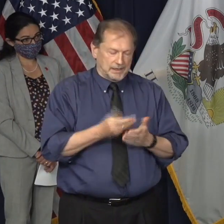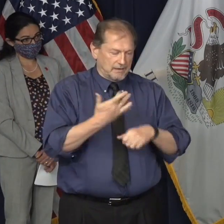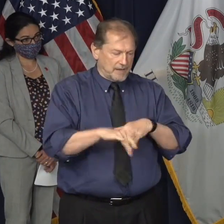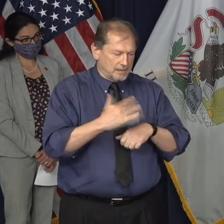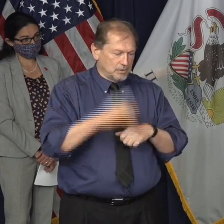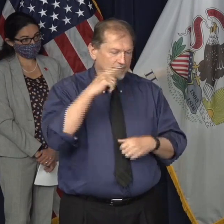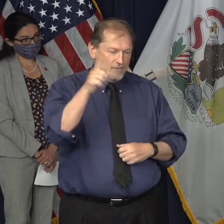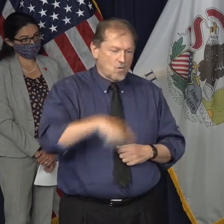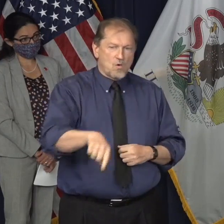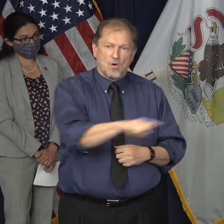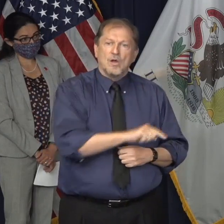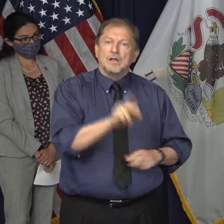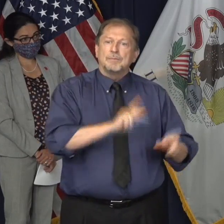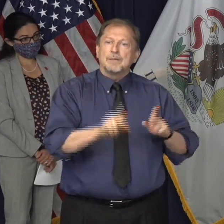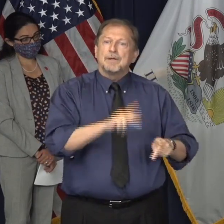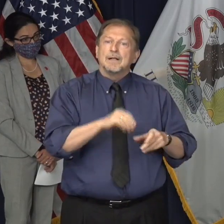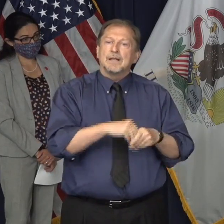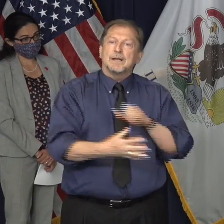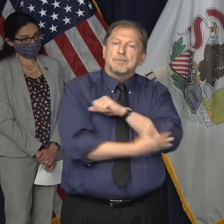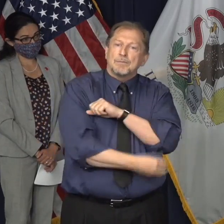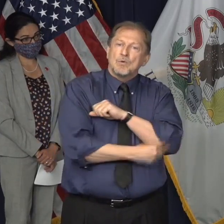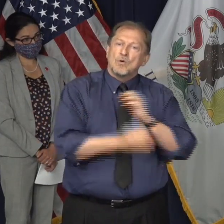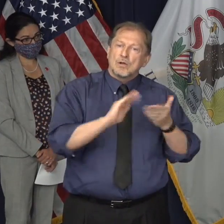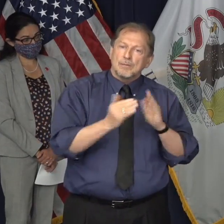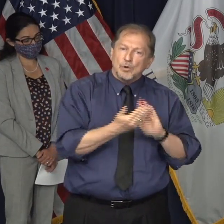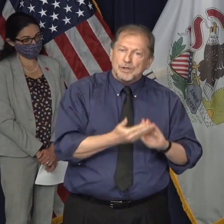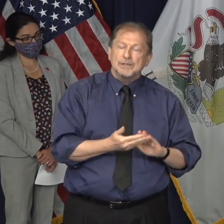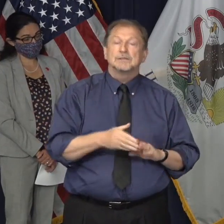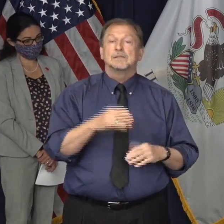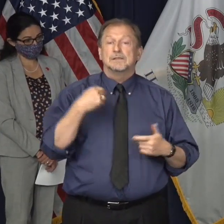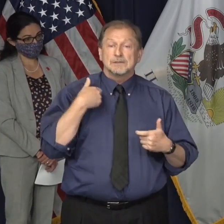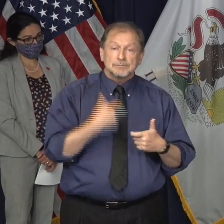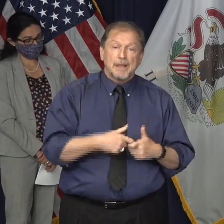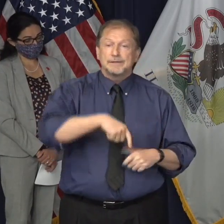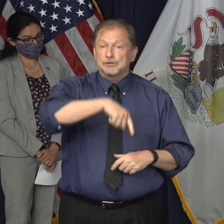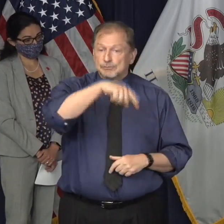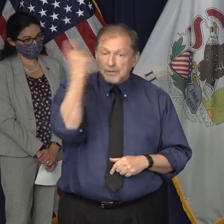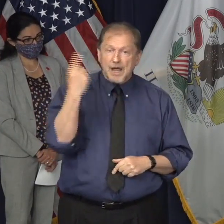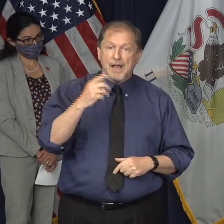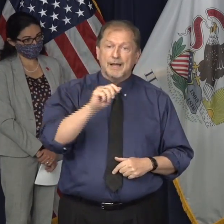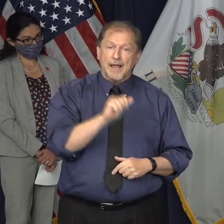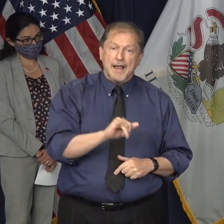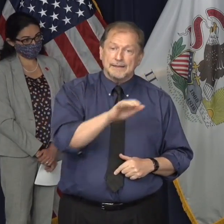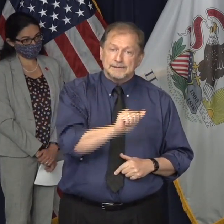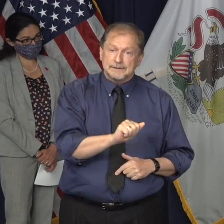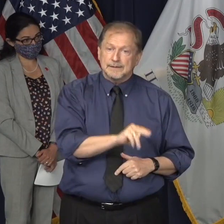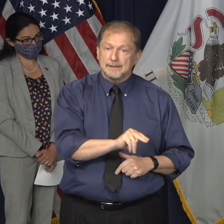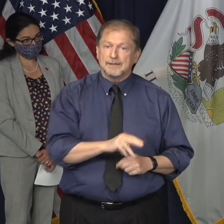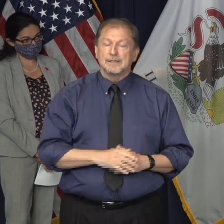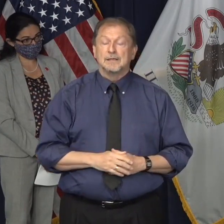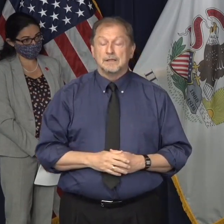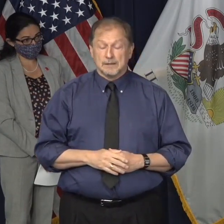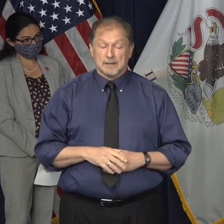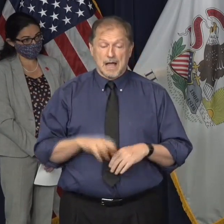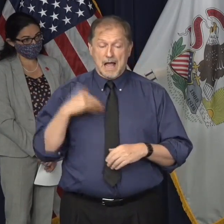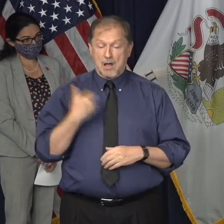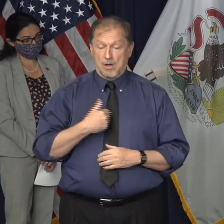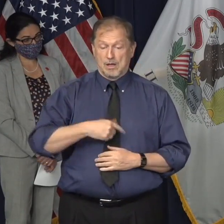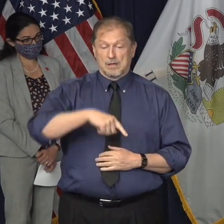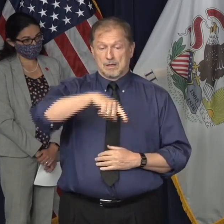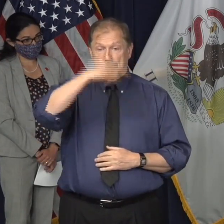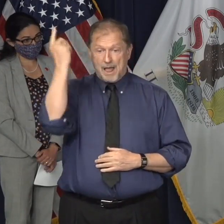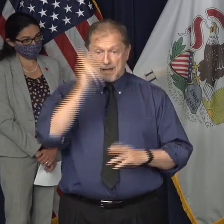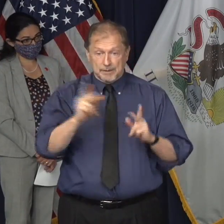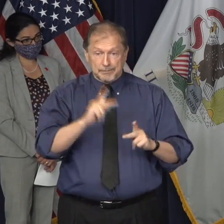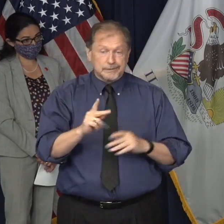backs of the communities of color in our state. That's especially true in our Black communities, our